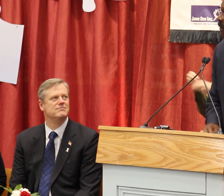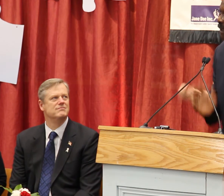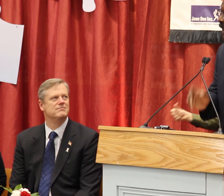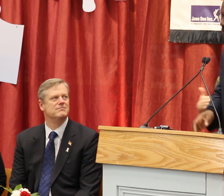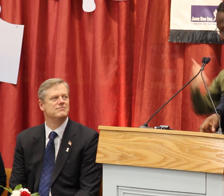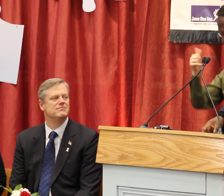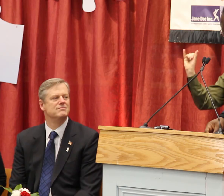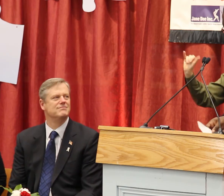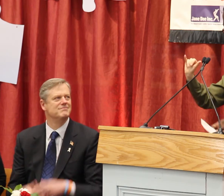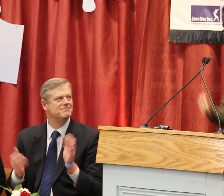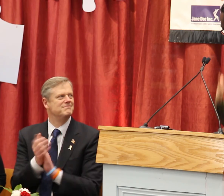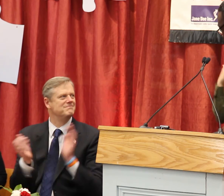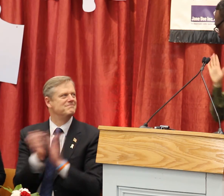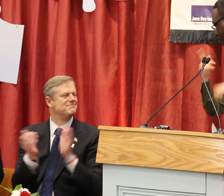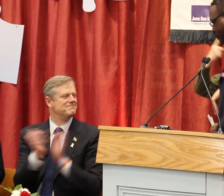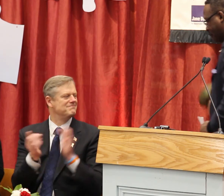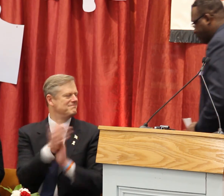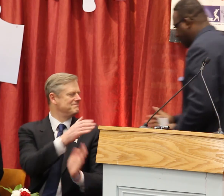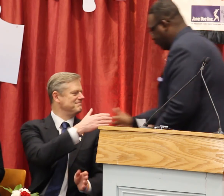training. Thank you guys and have a great day.